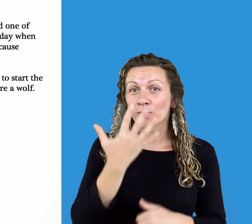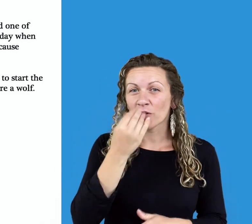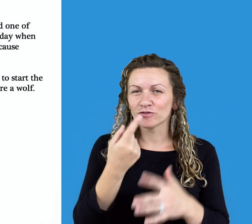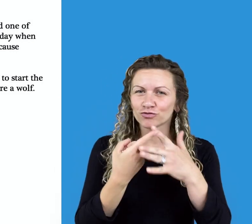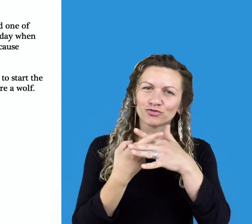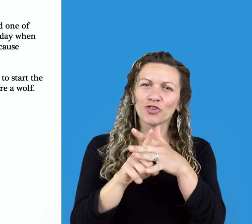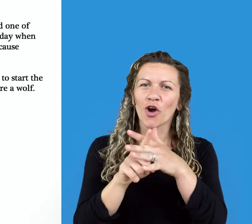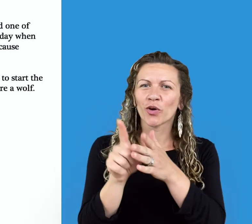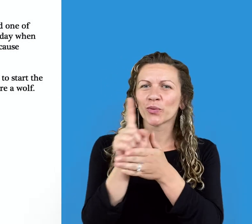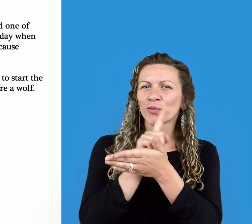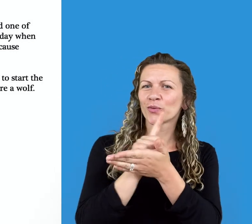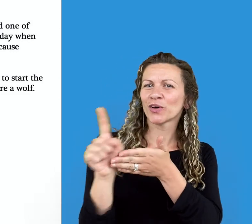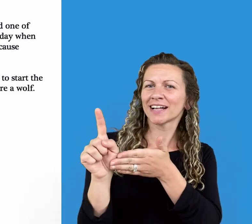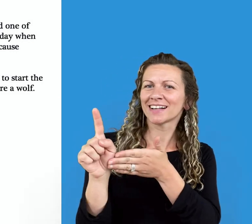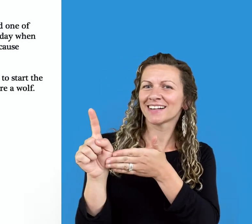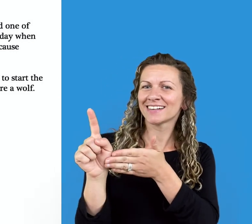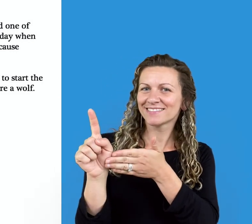to start the week if you're a wolf.